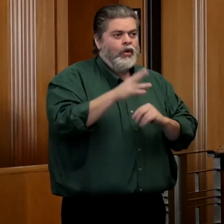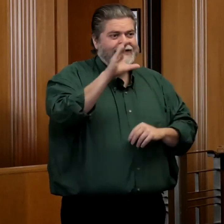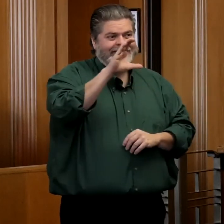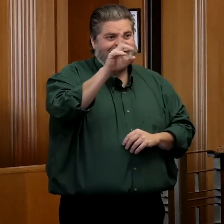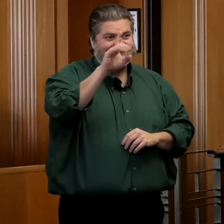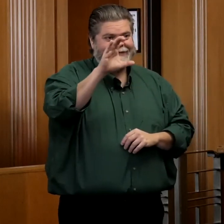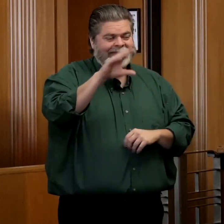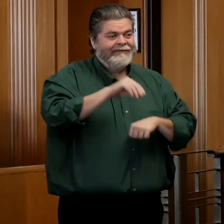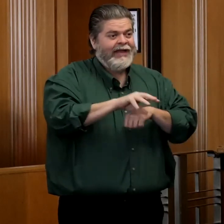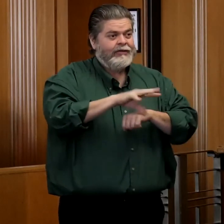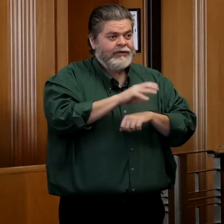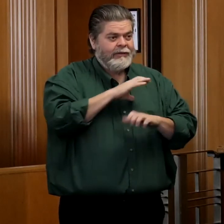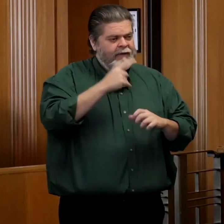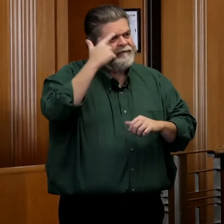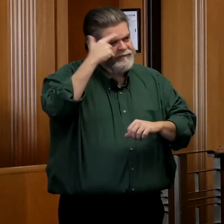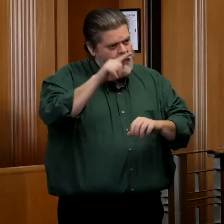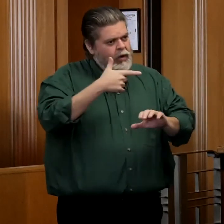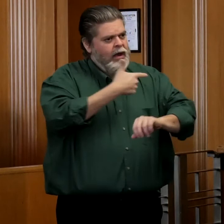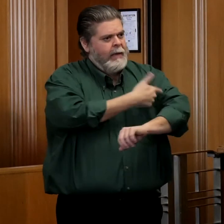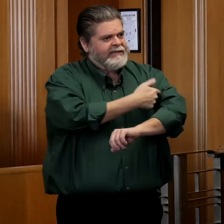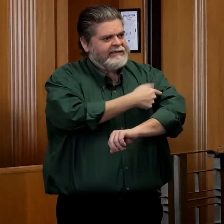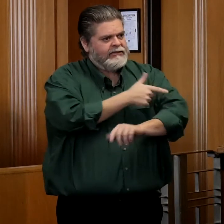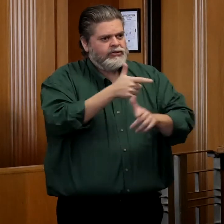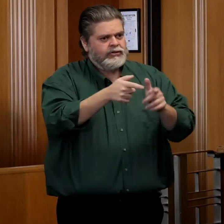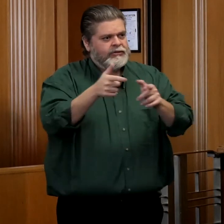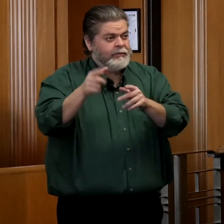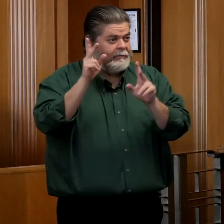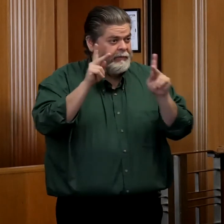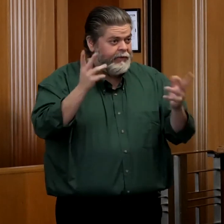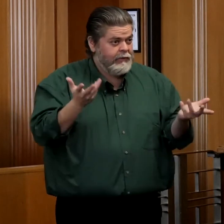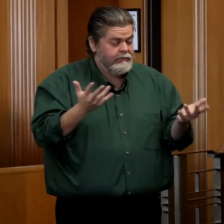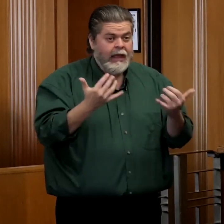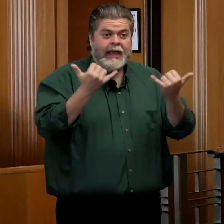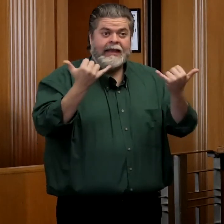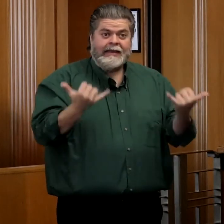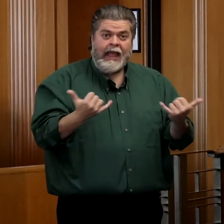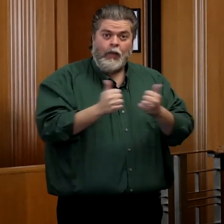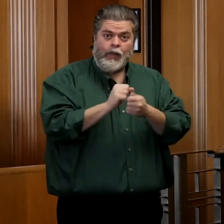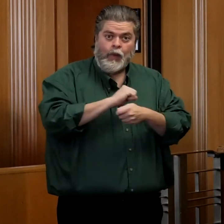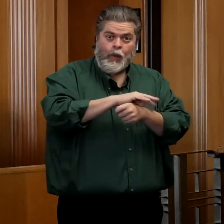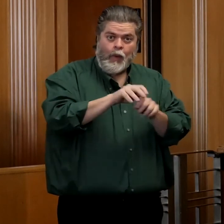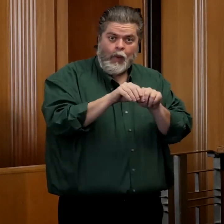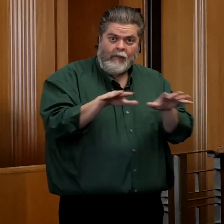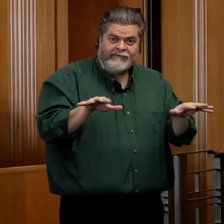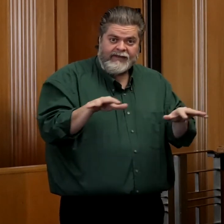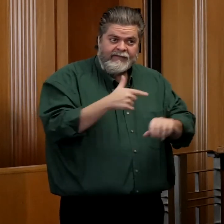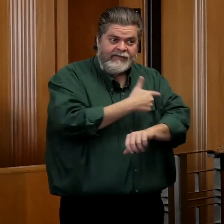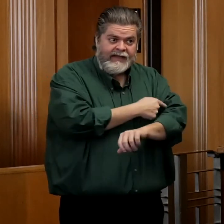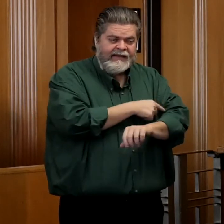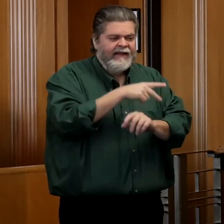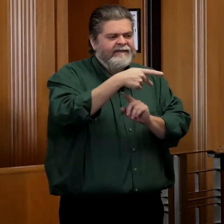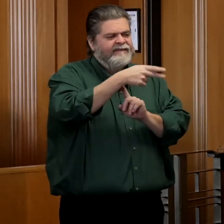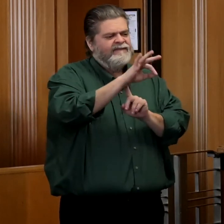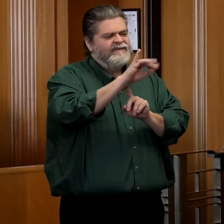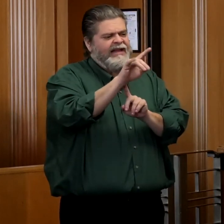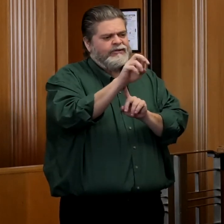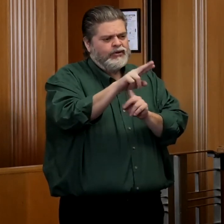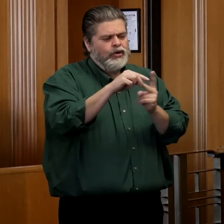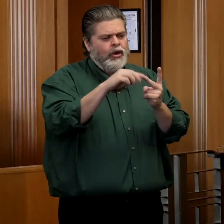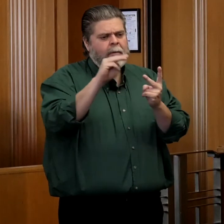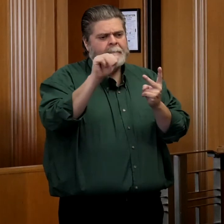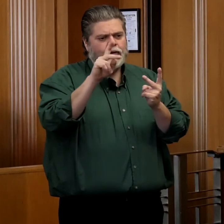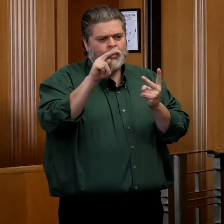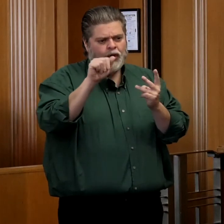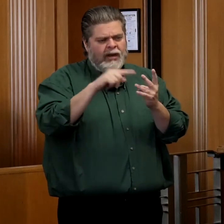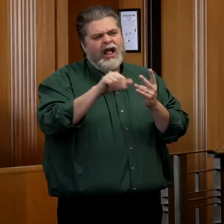Committee on Immunization Practices. This time, with the COVID vaccine, Pfizer, Moderna, and